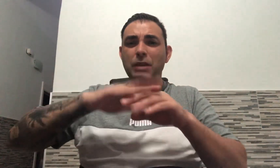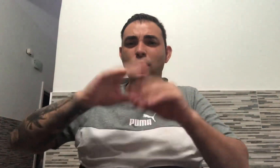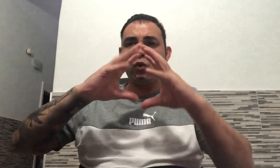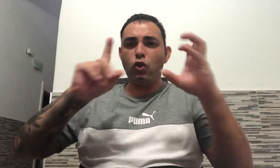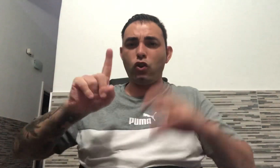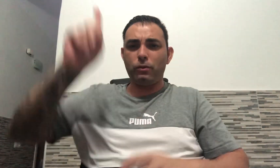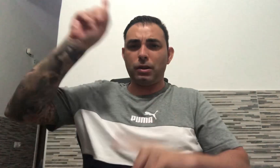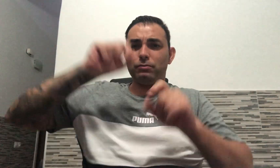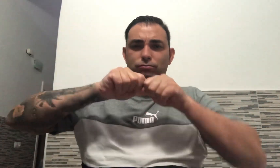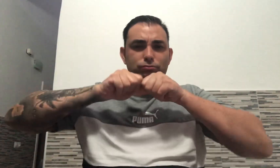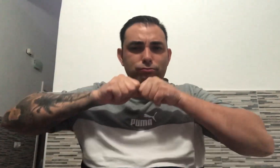Oh, my God.